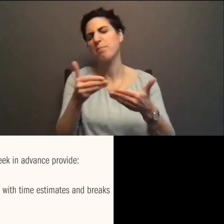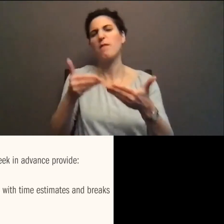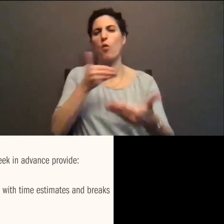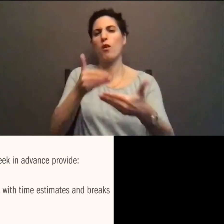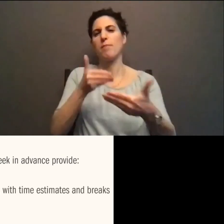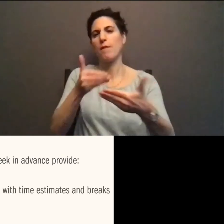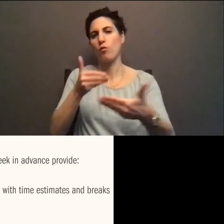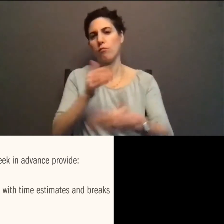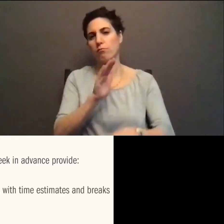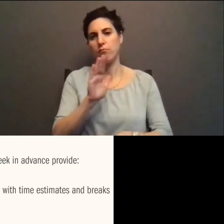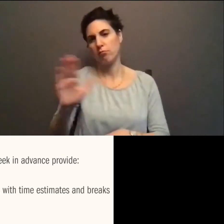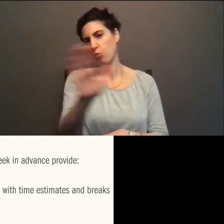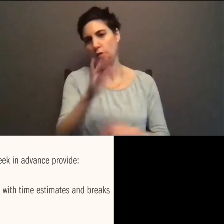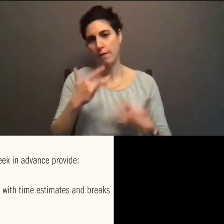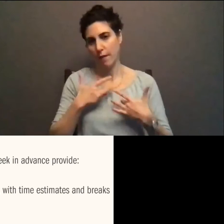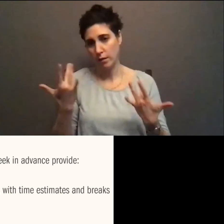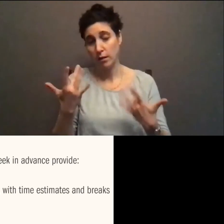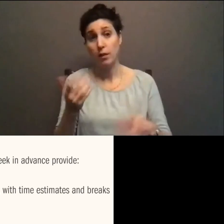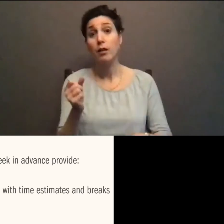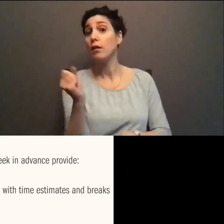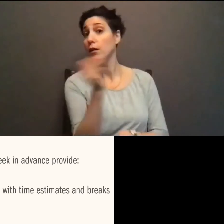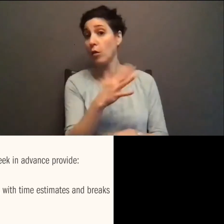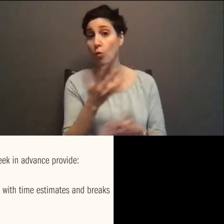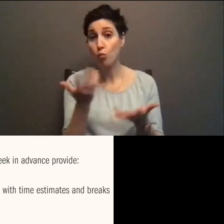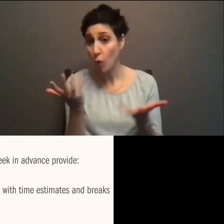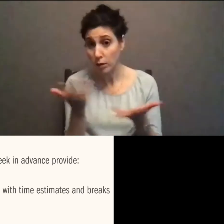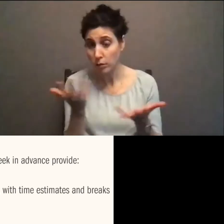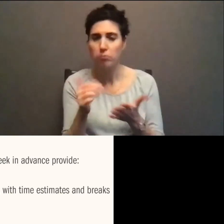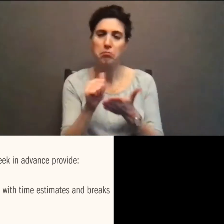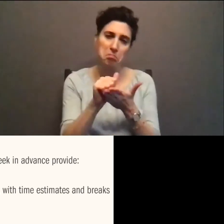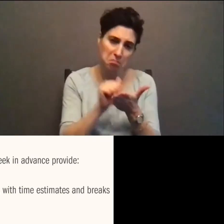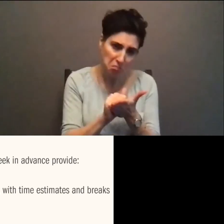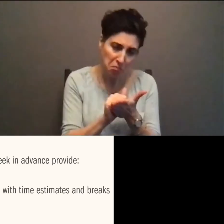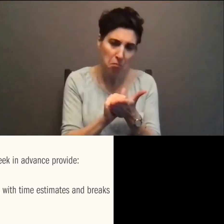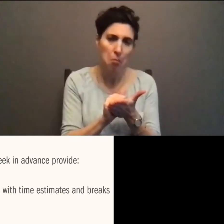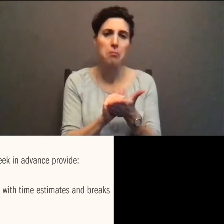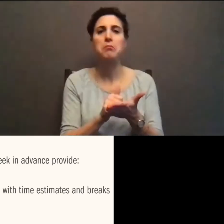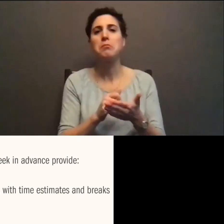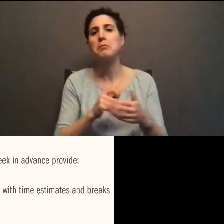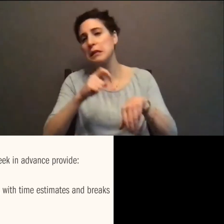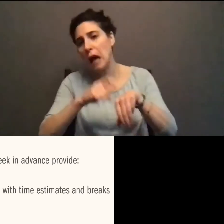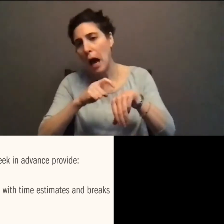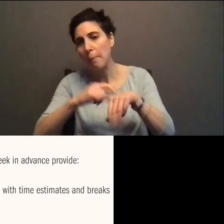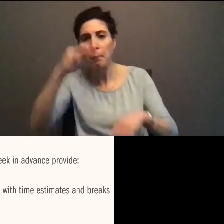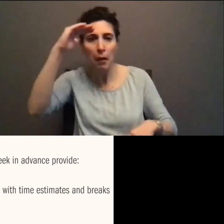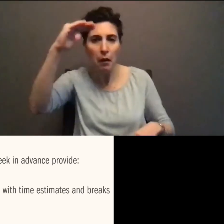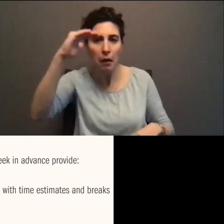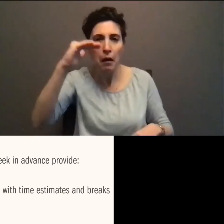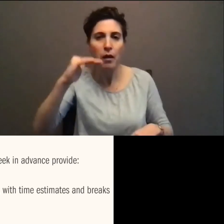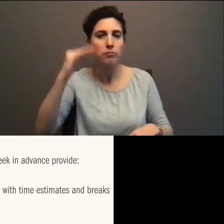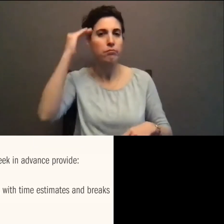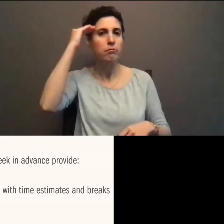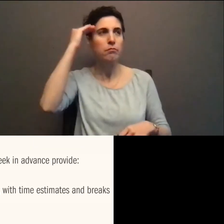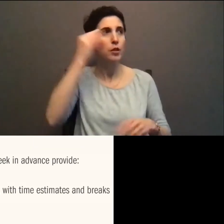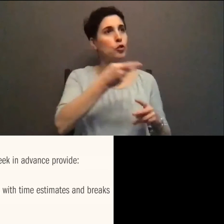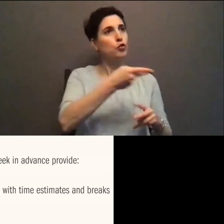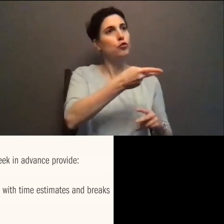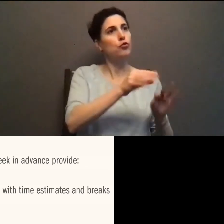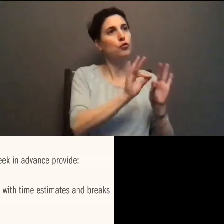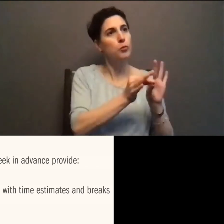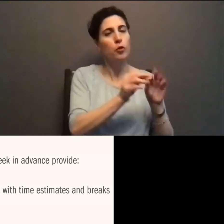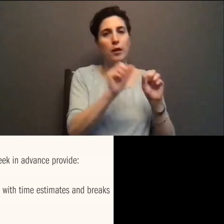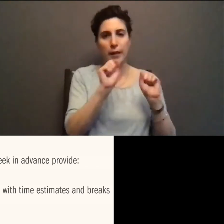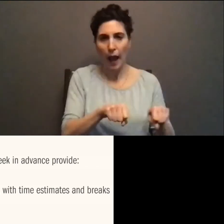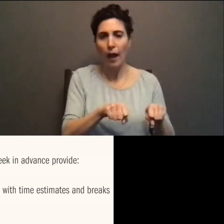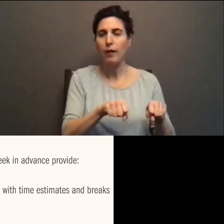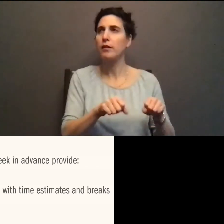And the things you want to get out are things like the agenda with time estimates and breaks so they can like figure out how they want to run